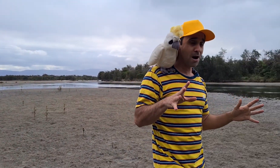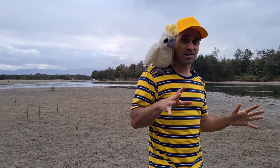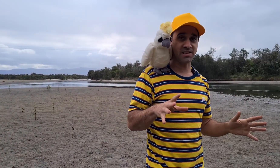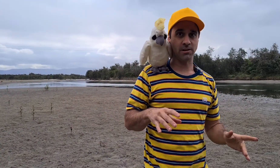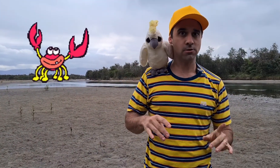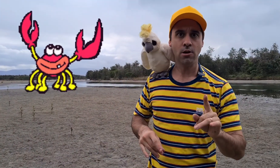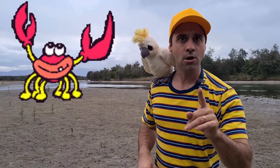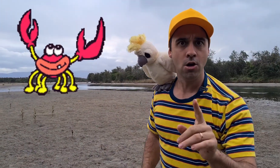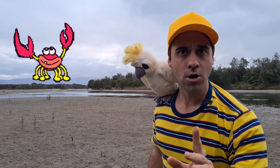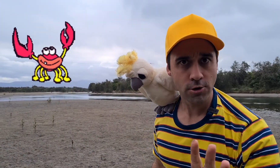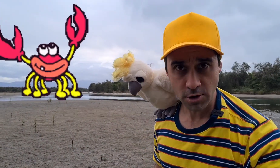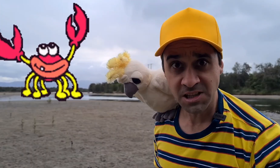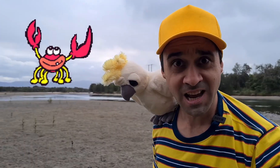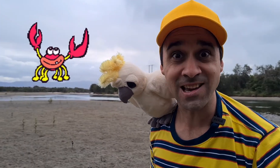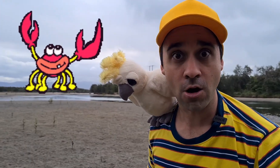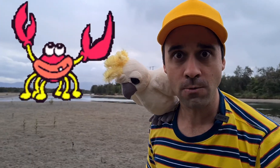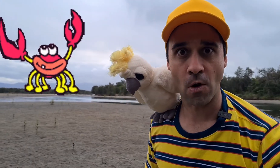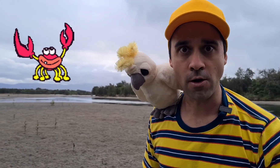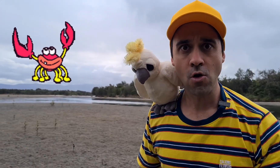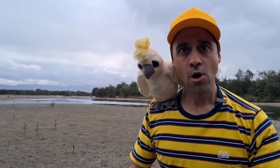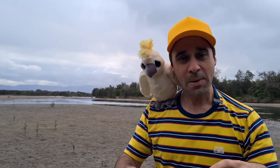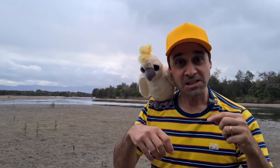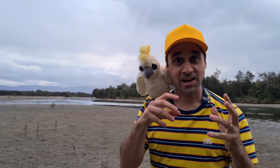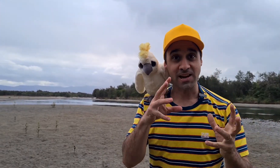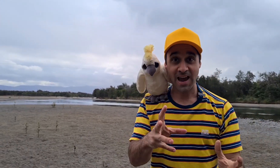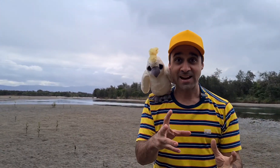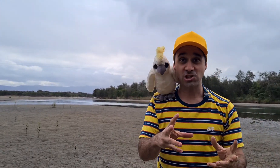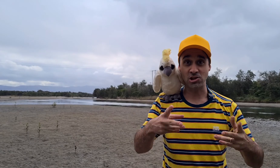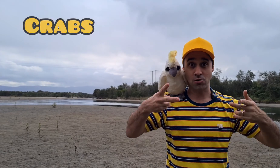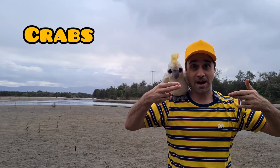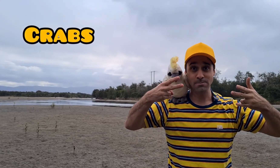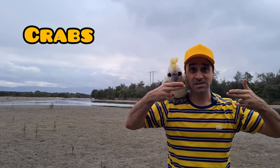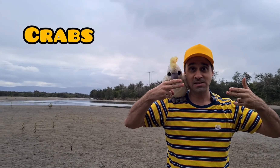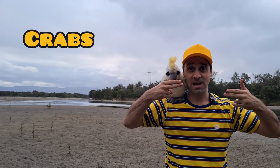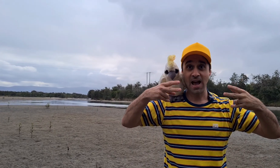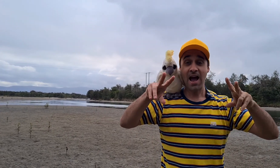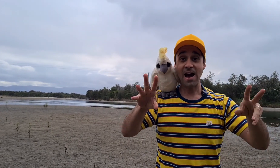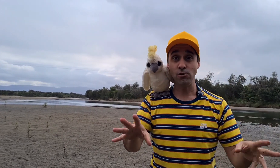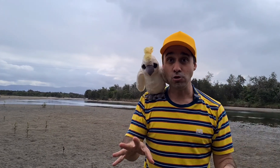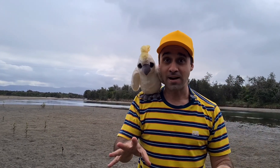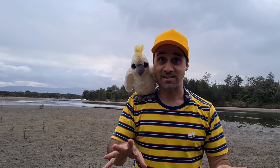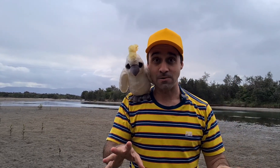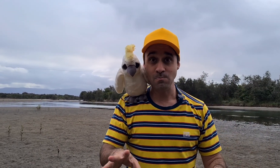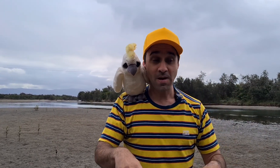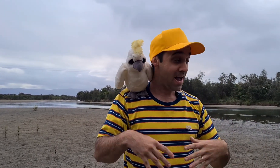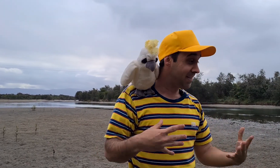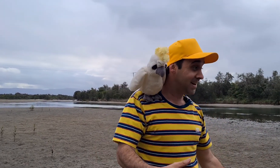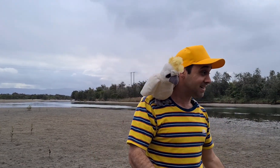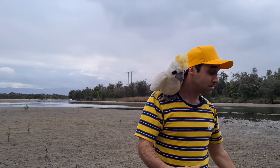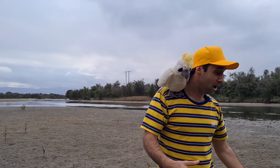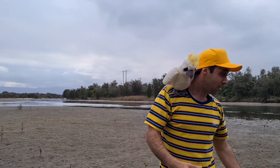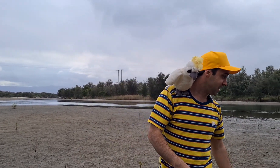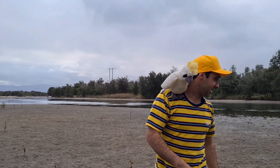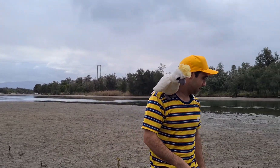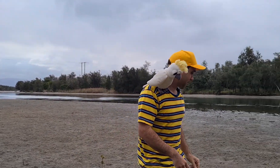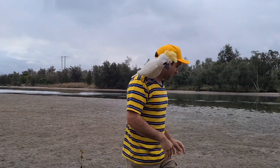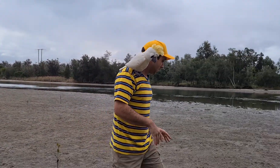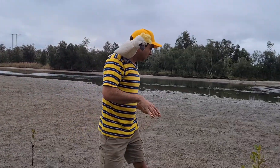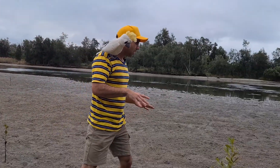hunting. Not to take home though, we're just going to catch the crabs, have a look at them and then let them go again. We're